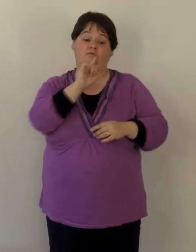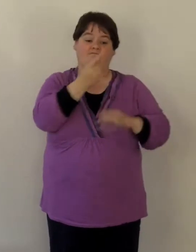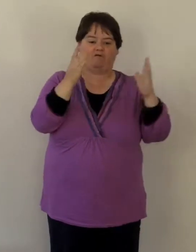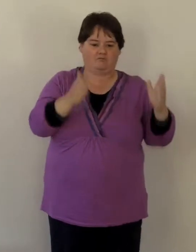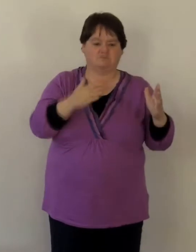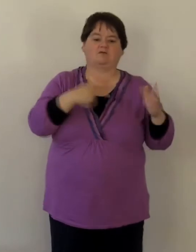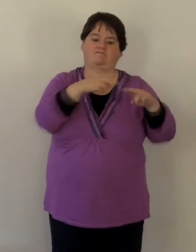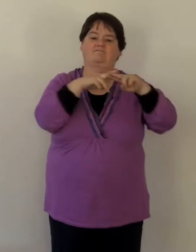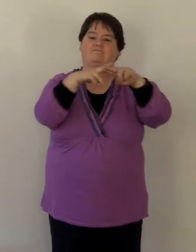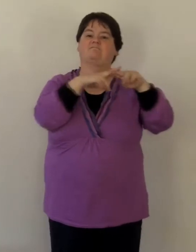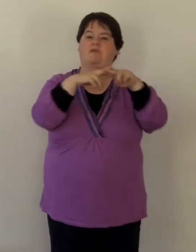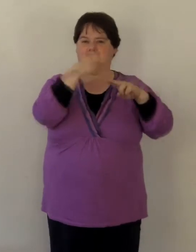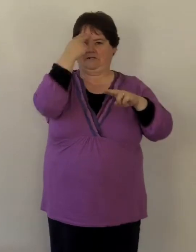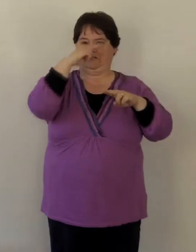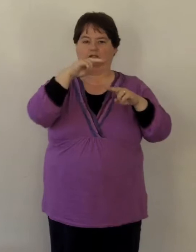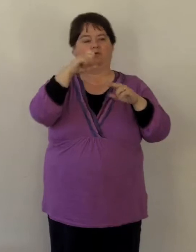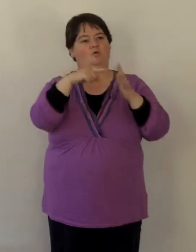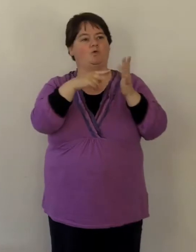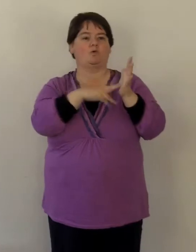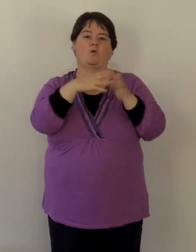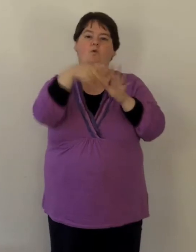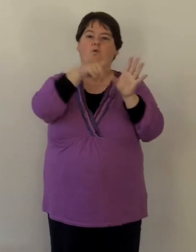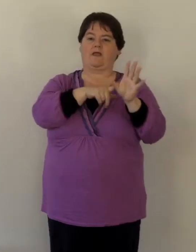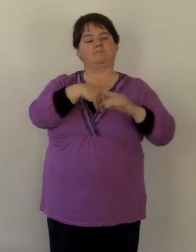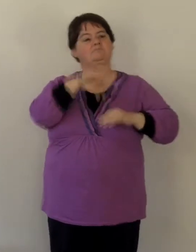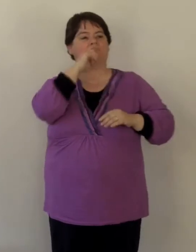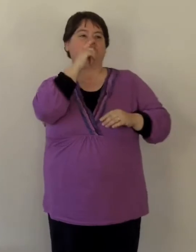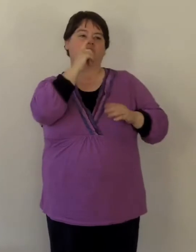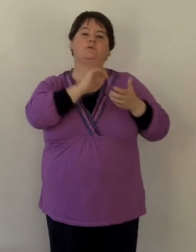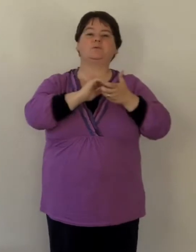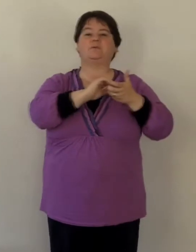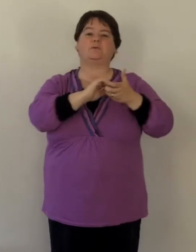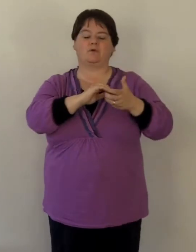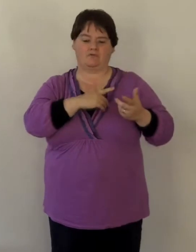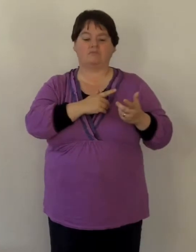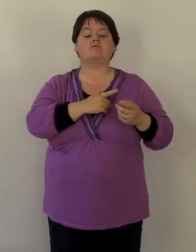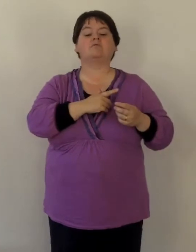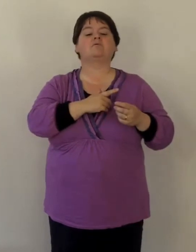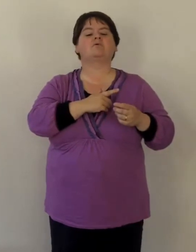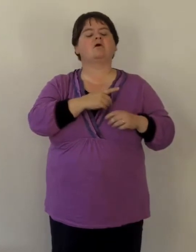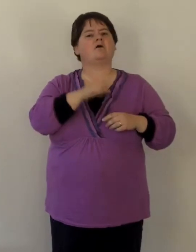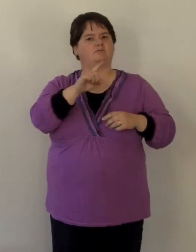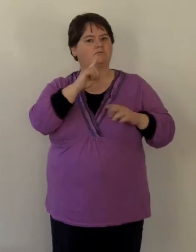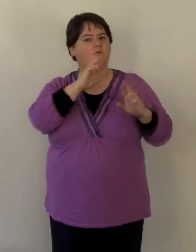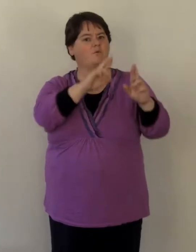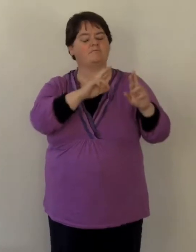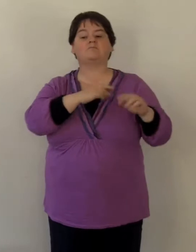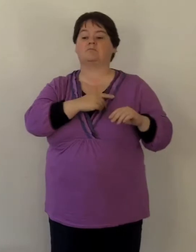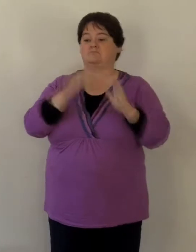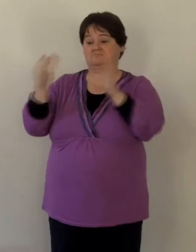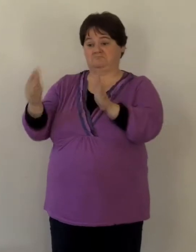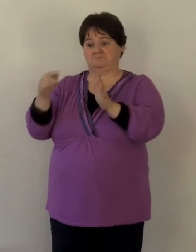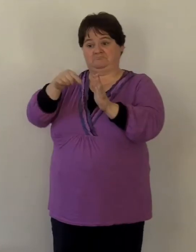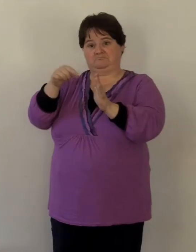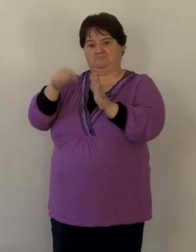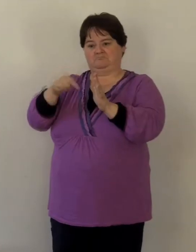So, the first act finds the family of Conways like that, who are an upper middle class family, if you like. In Act